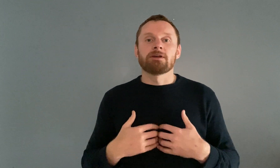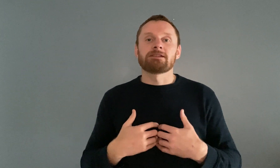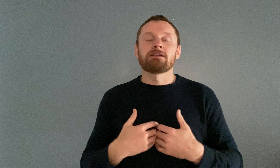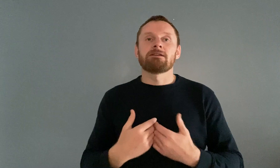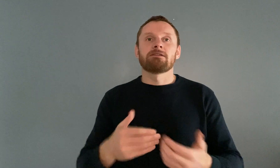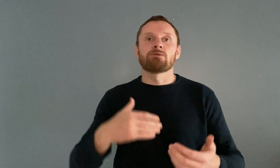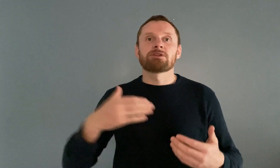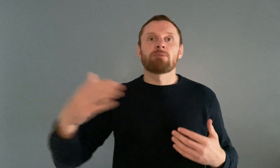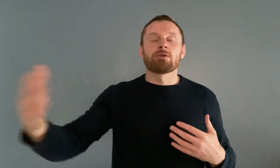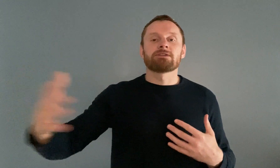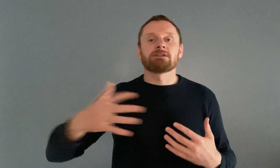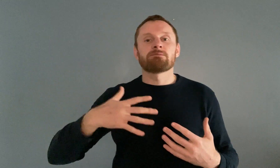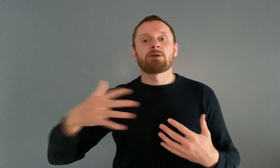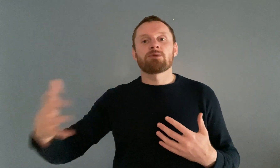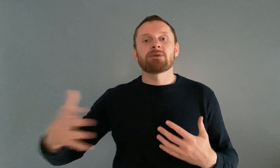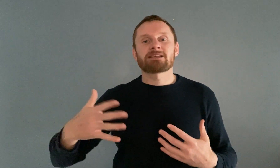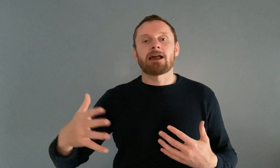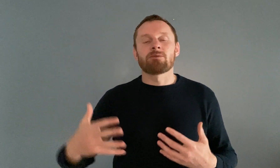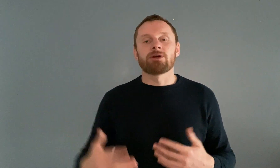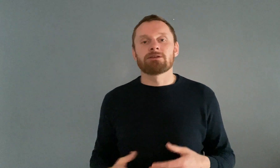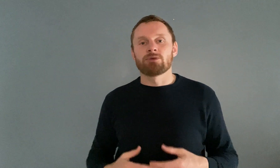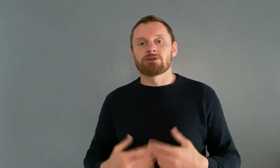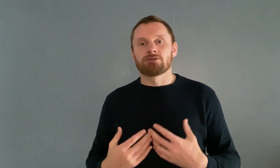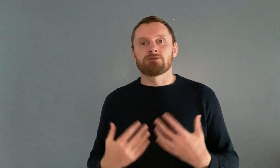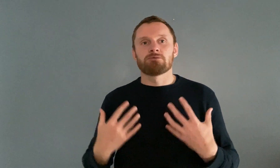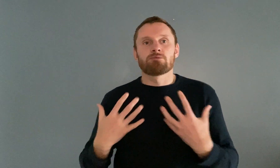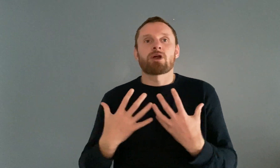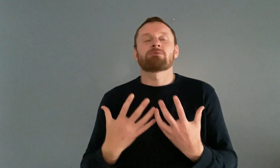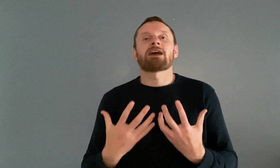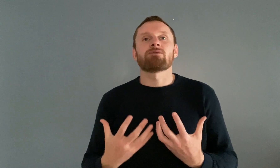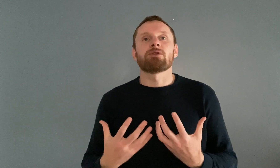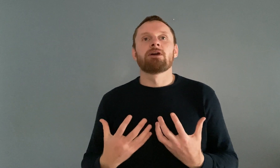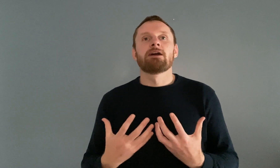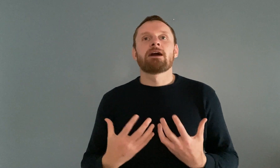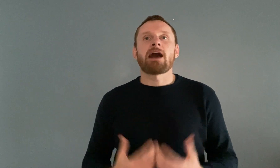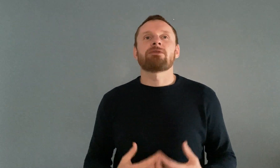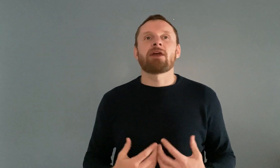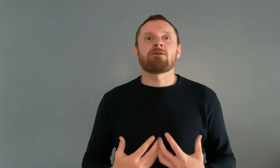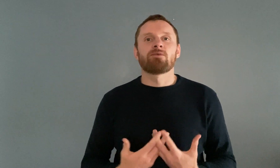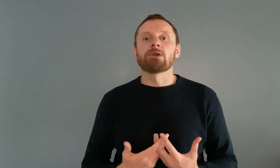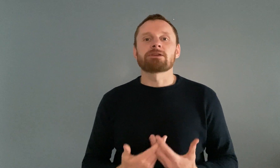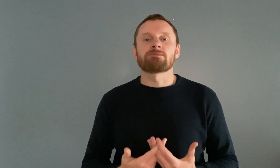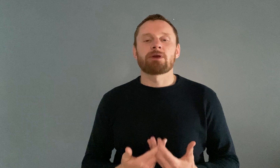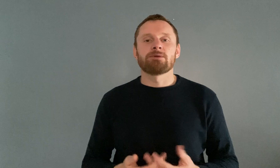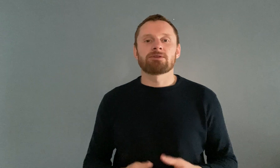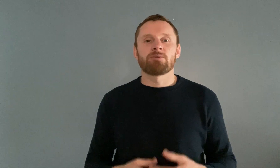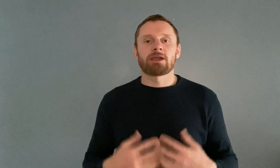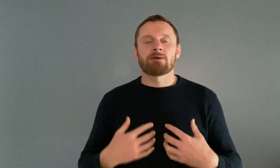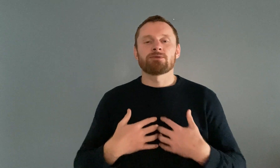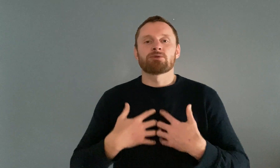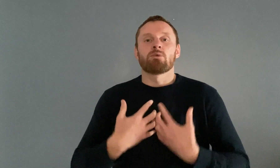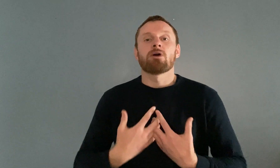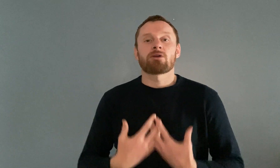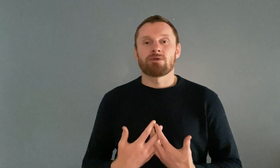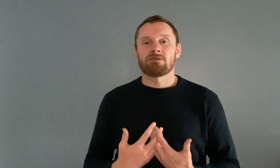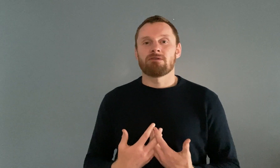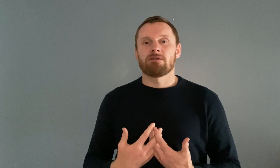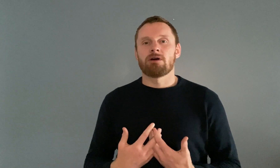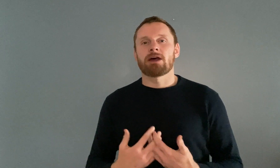as in the responses may be miscalibrated because you perhaps haven't had that full experience of being able to work with your own